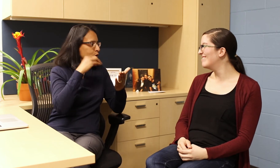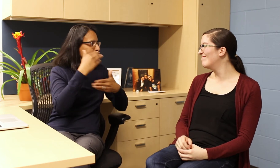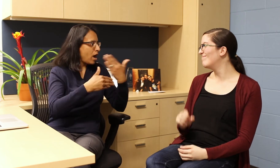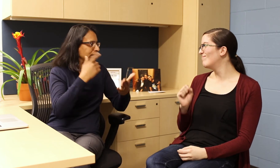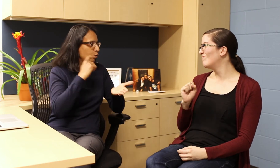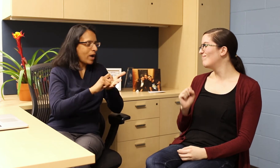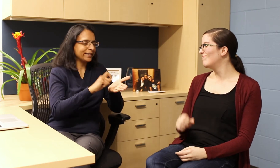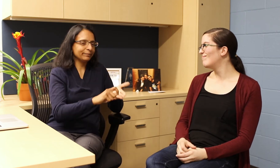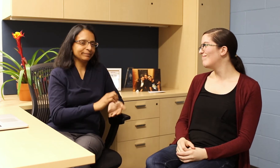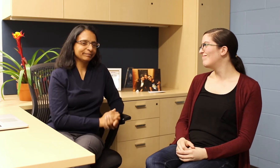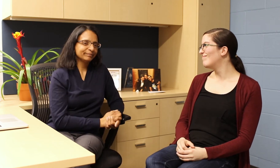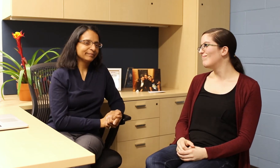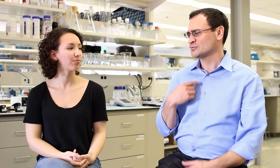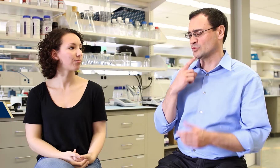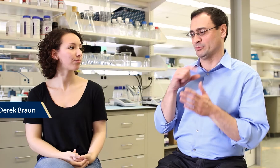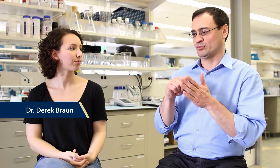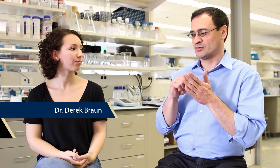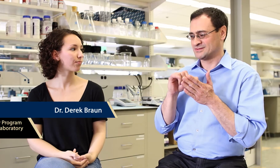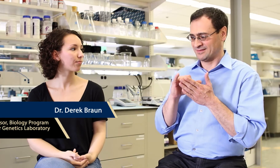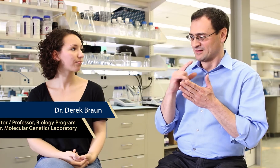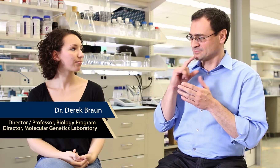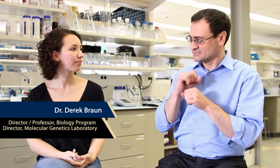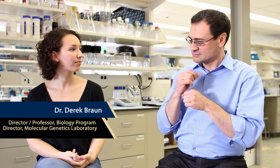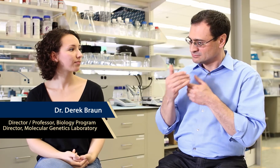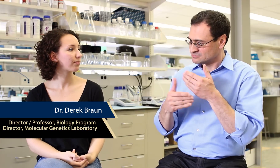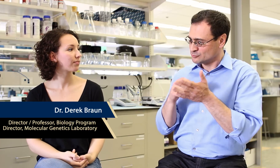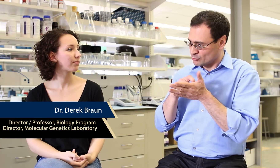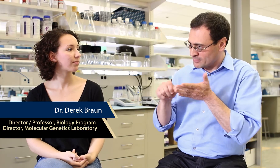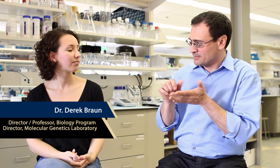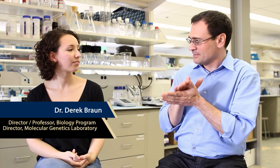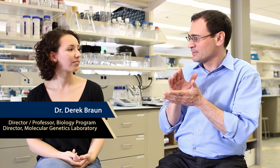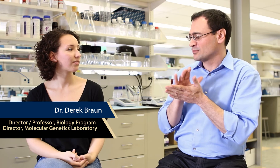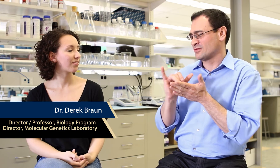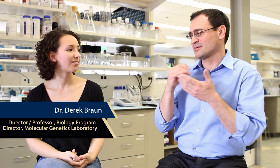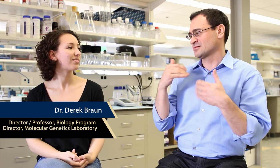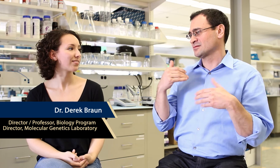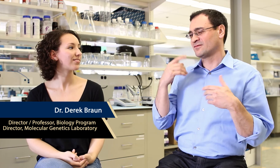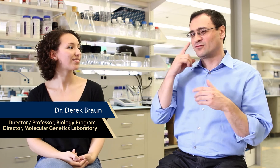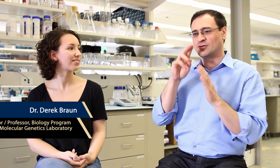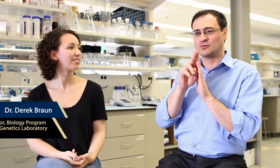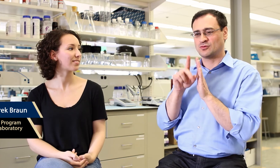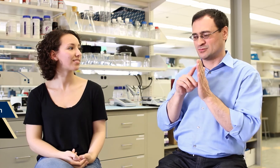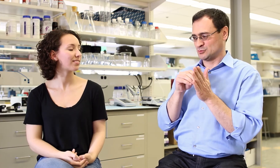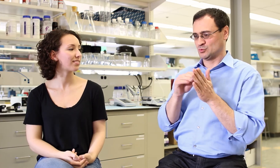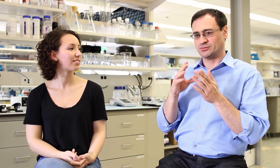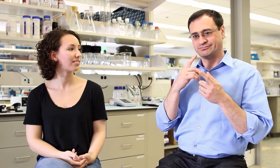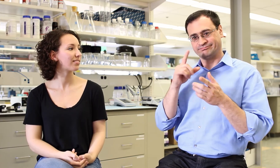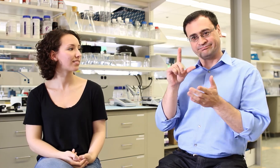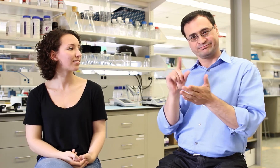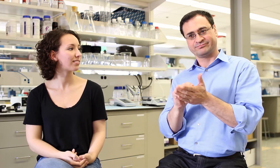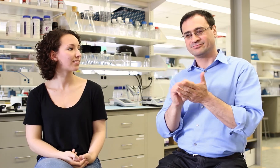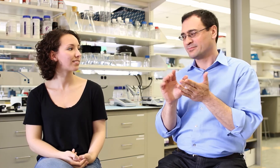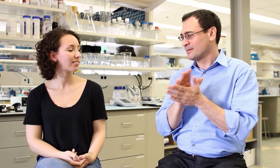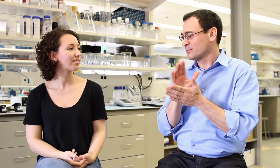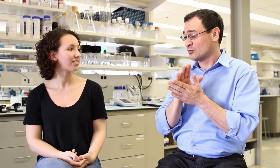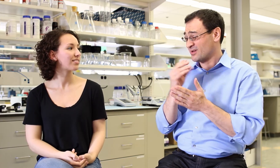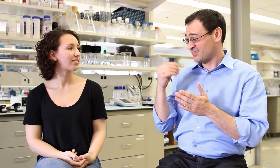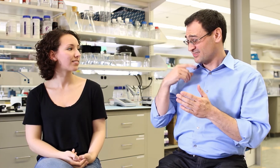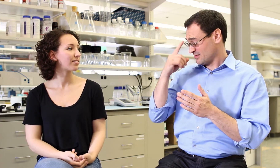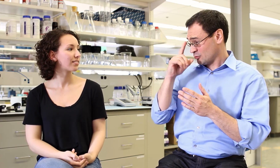for writing. I'm impressed that you've actually written a paper for publication. That's truly remarkable for an undergraduate student. It